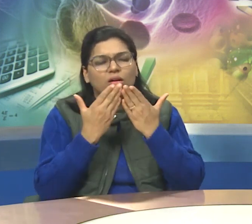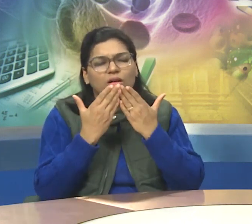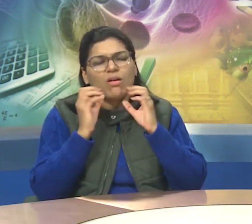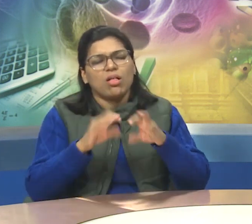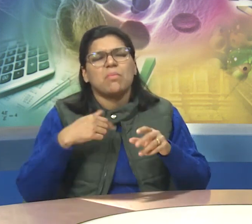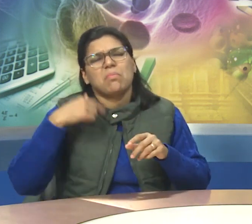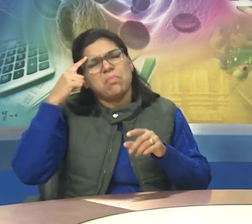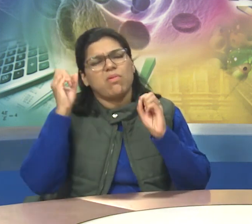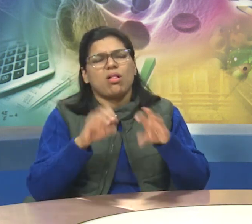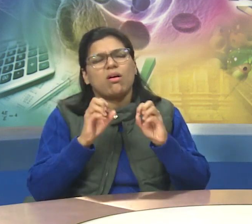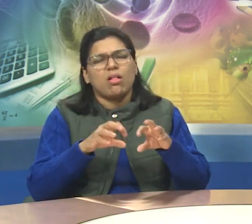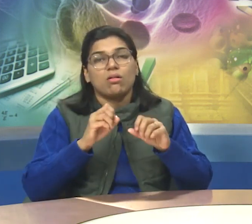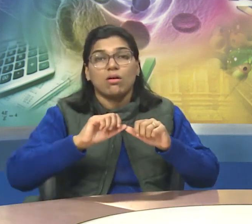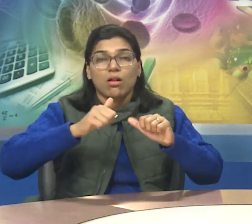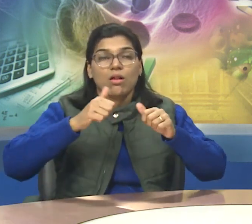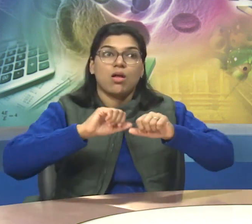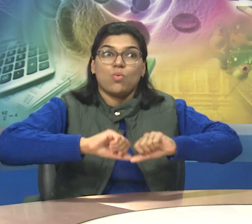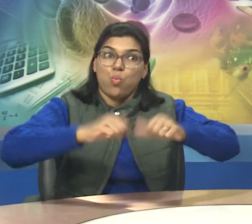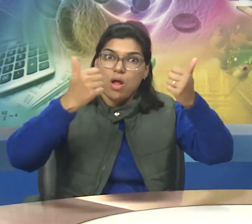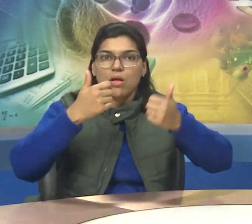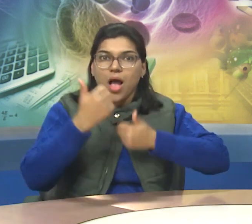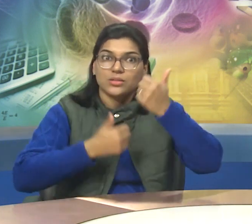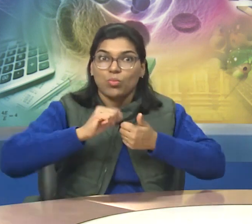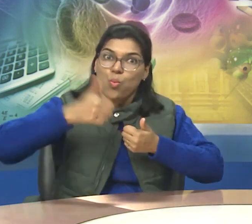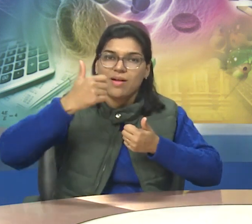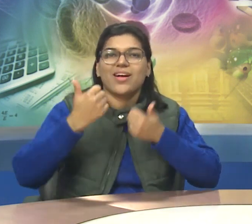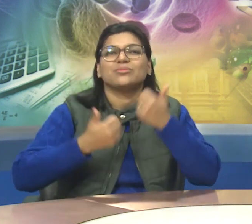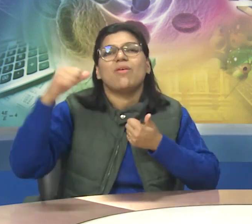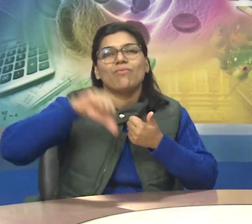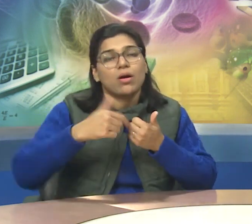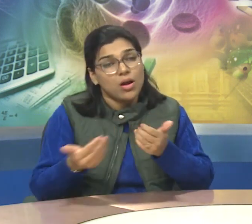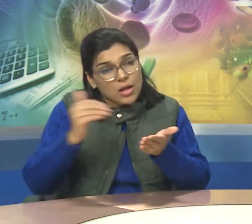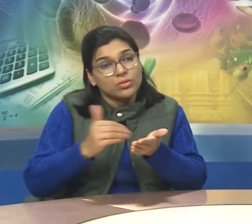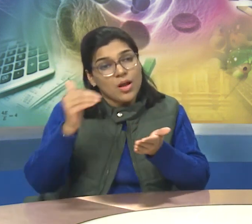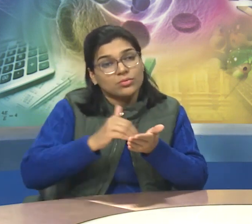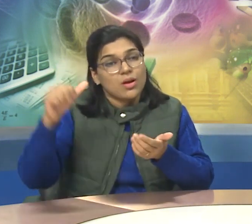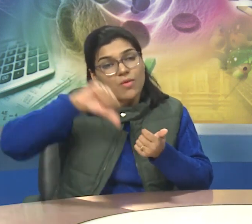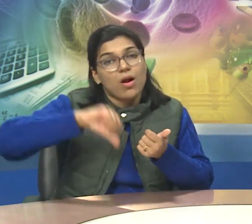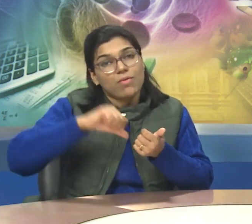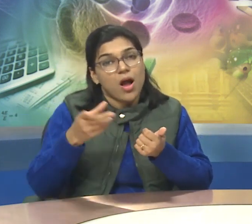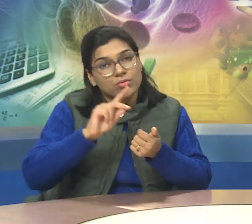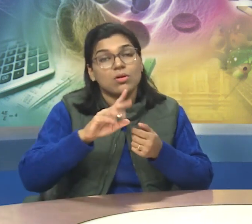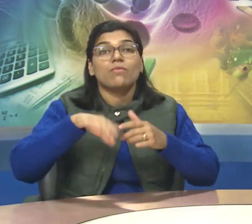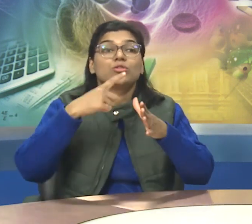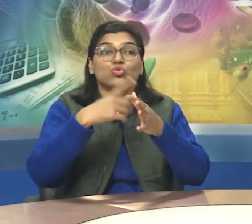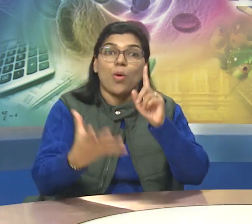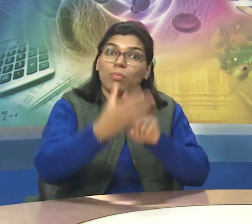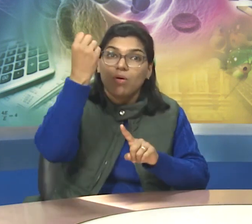so that that no one is able to face challenges